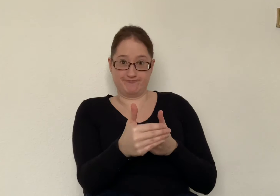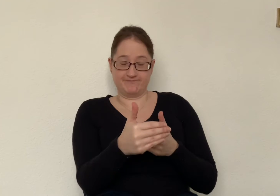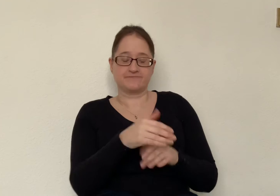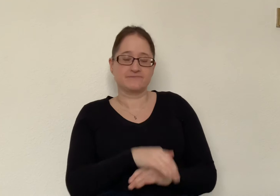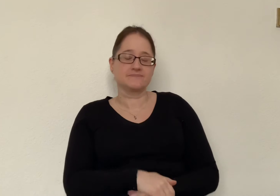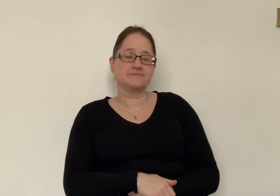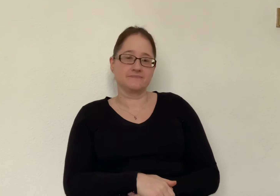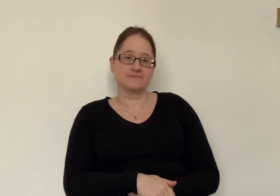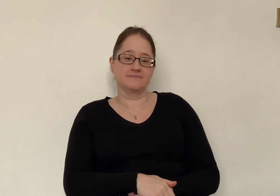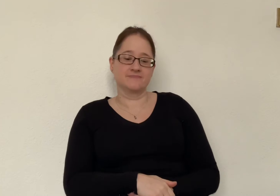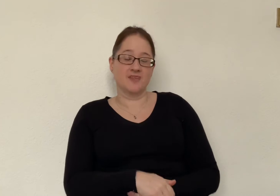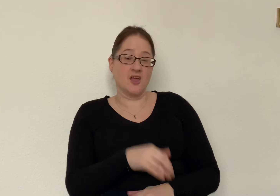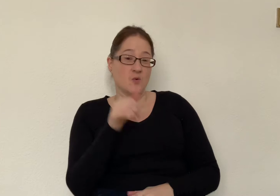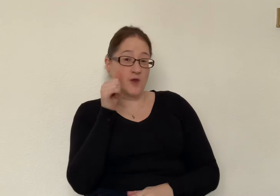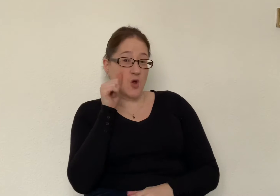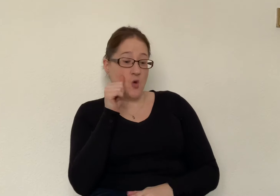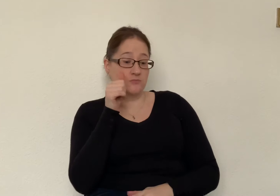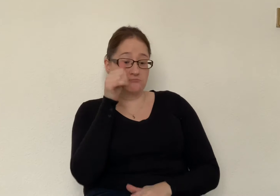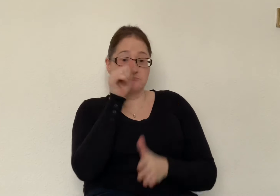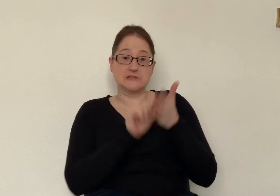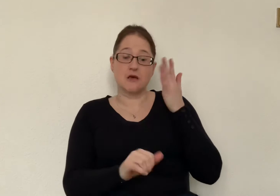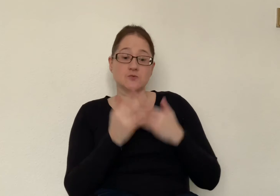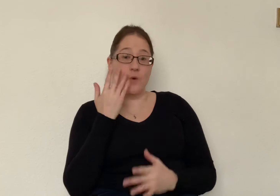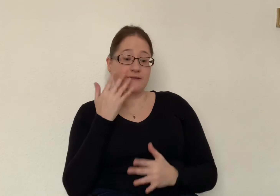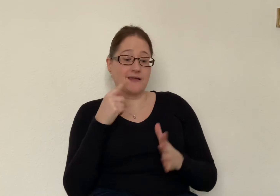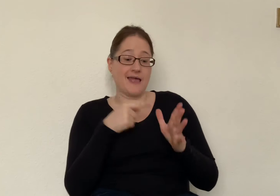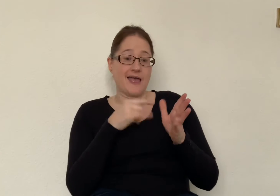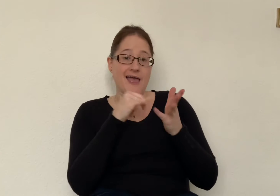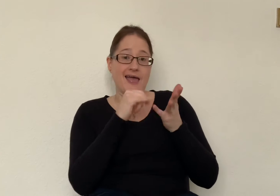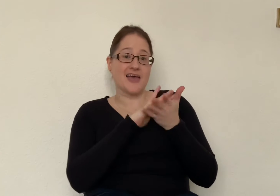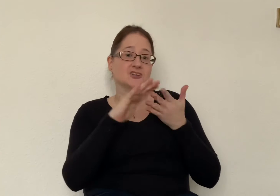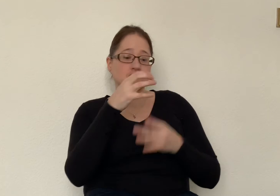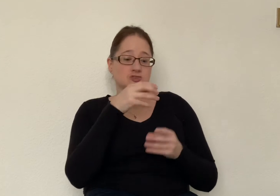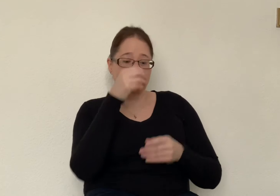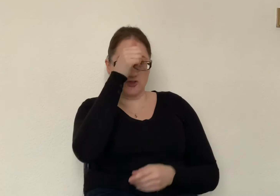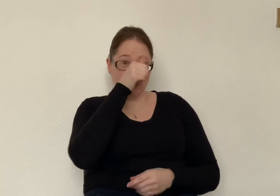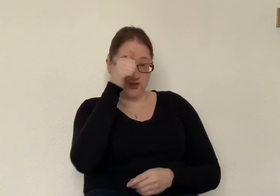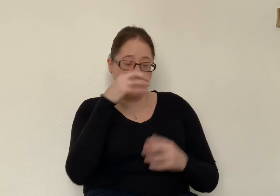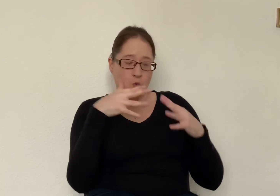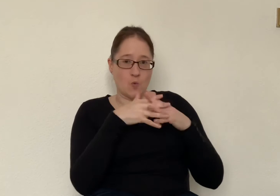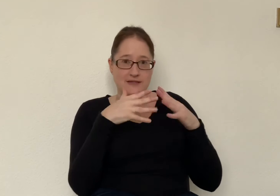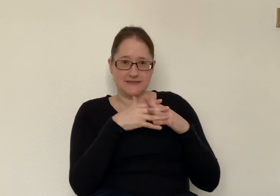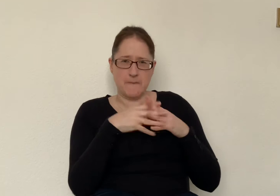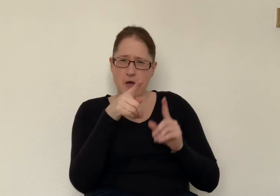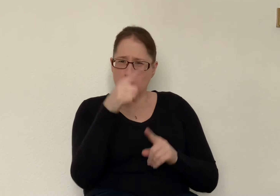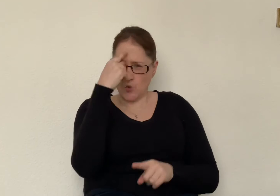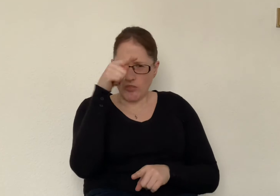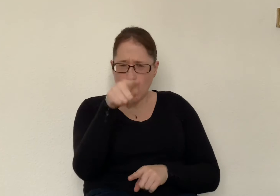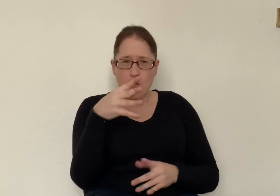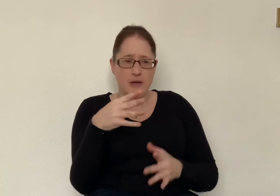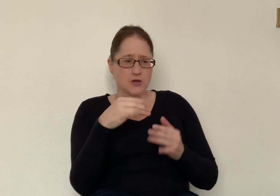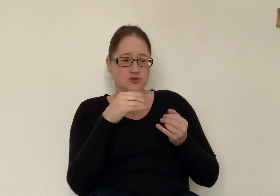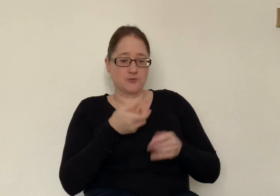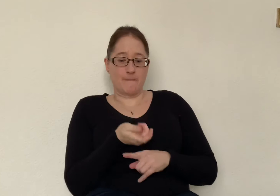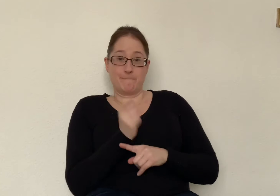we know Lent begins on Ash Wednesday but have you thought about Shrove Tuesday or Pancake Tuesday